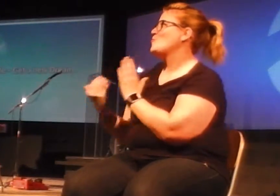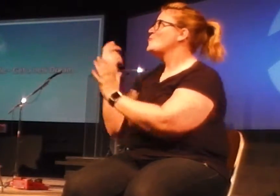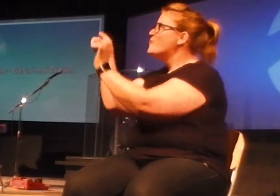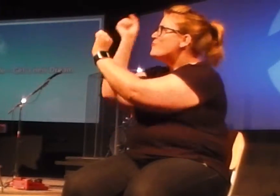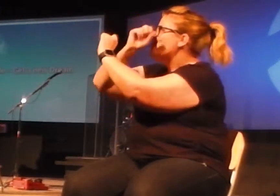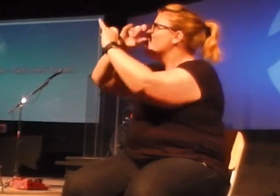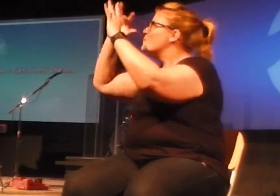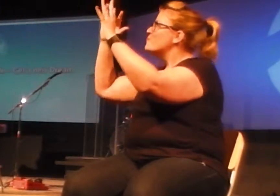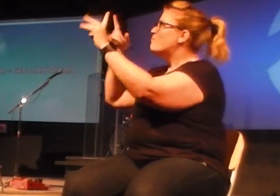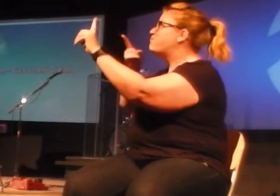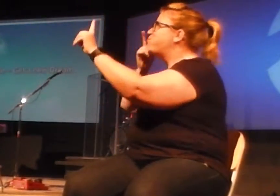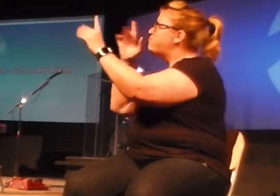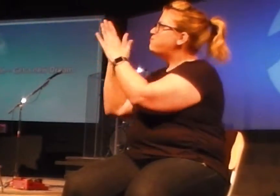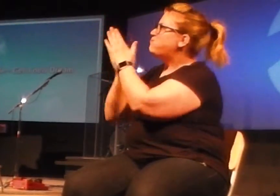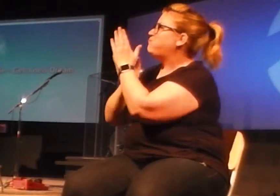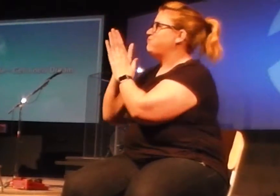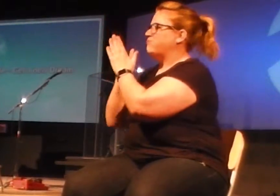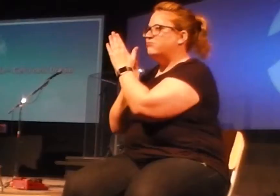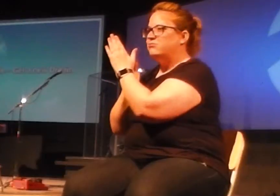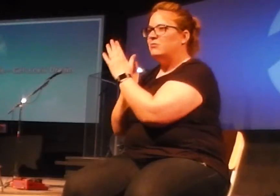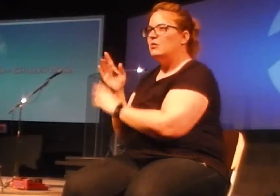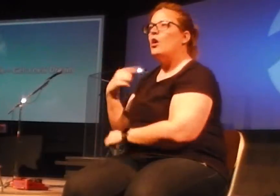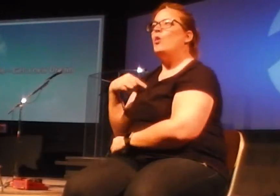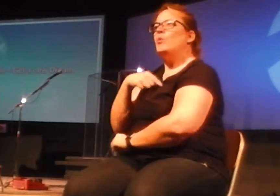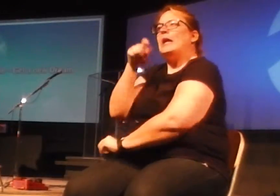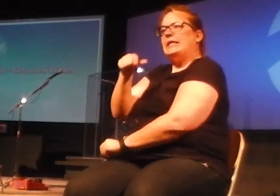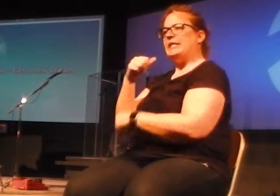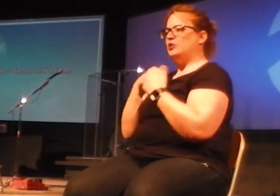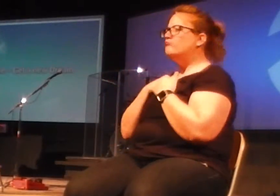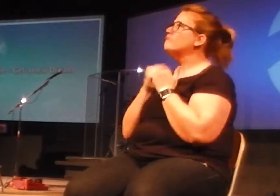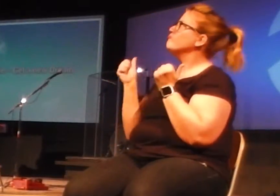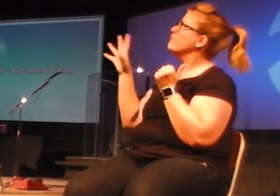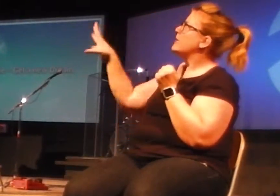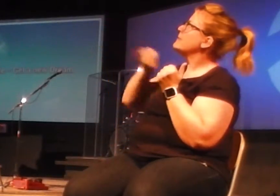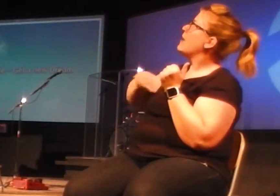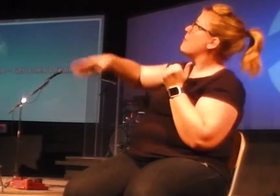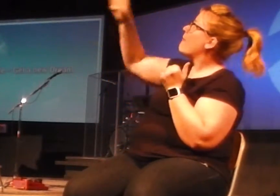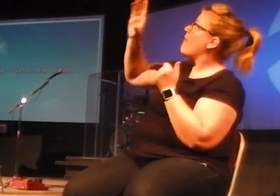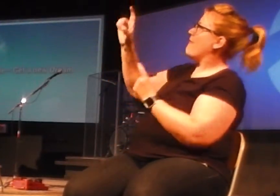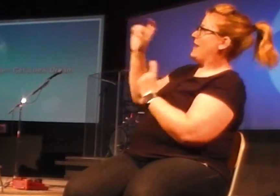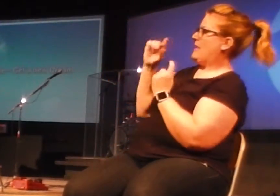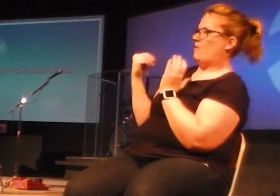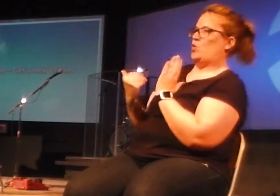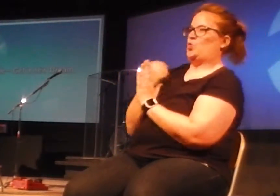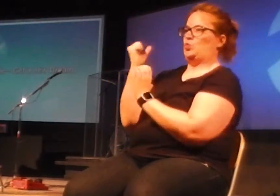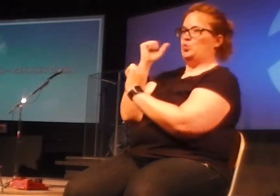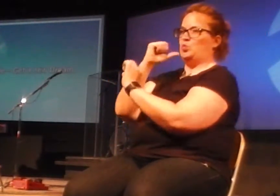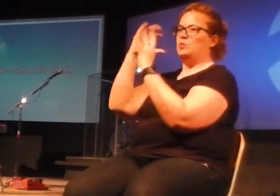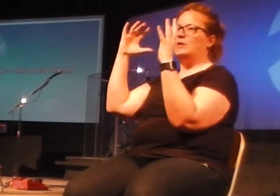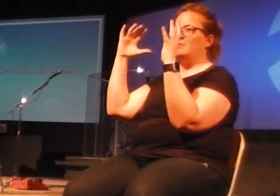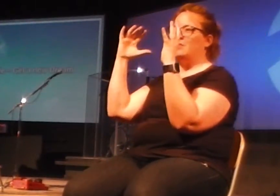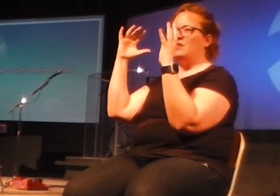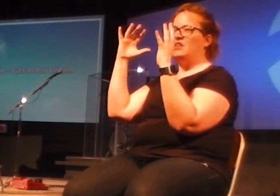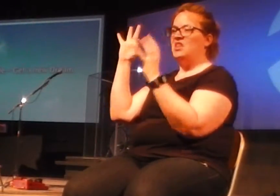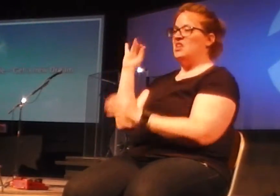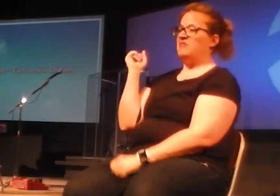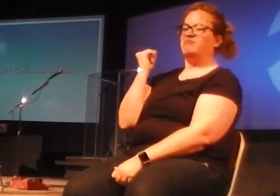At some point we have to allow God to grant us a new dream. And if we don't get back to that place